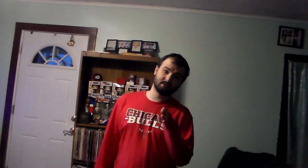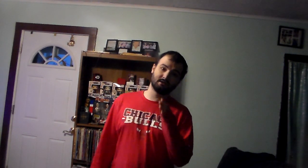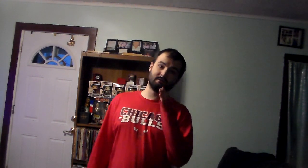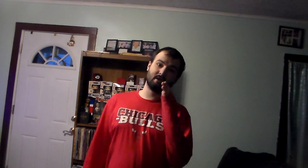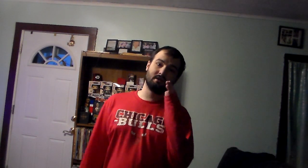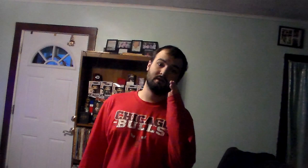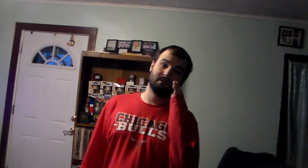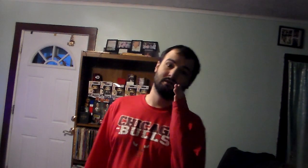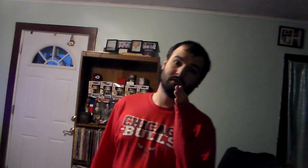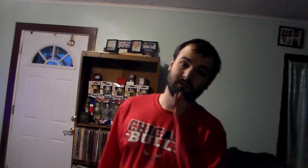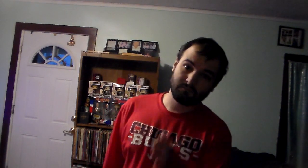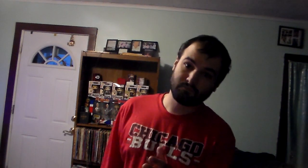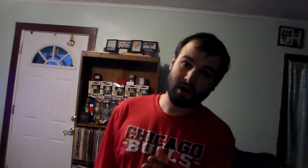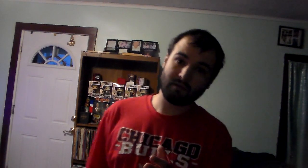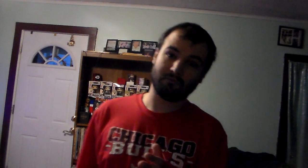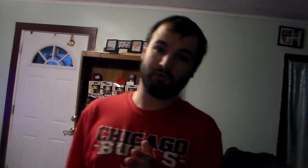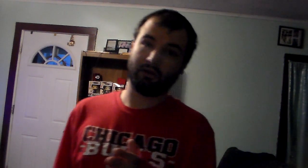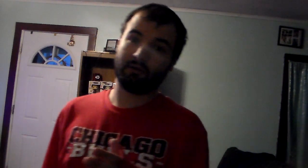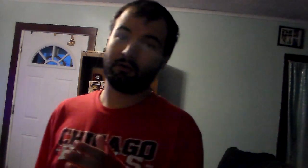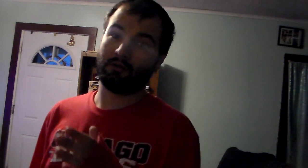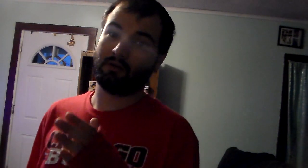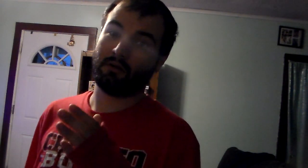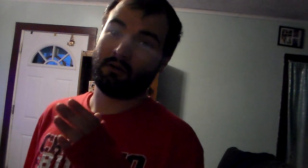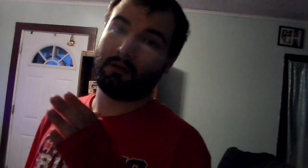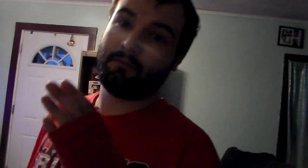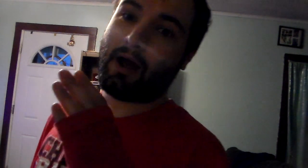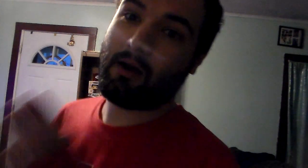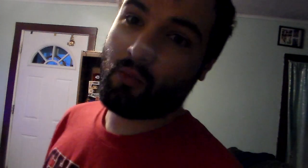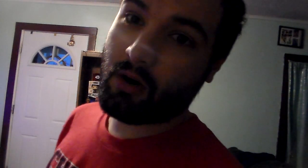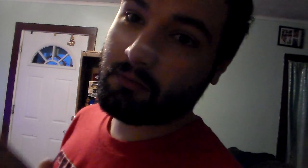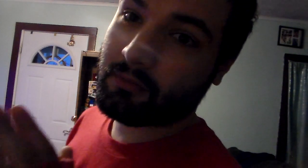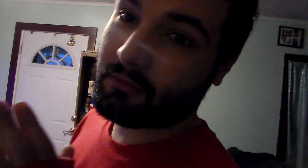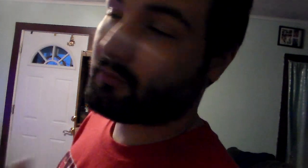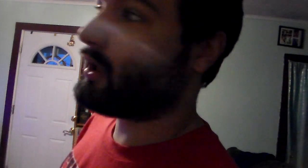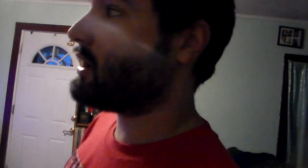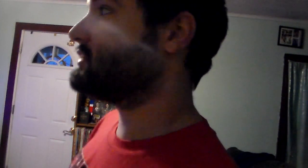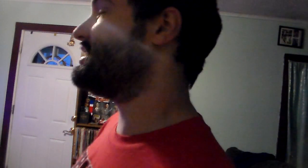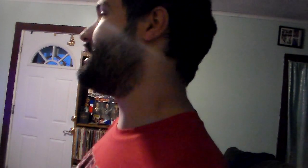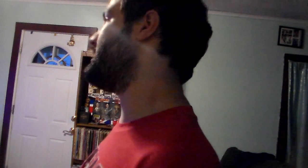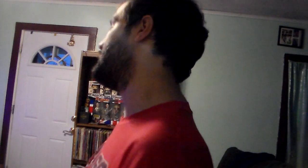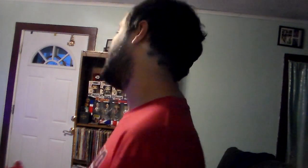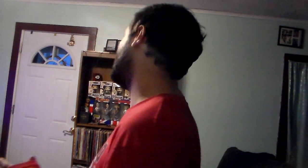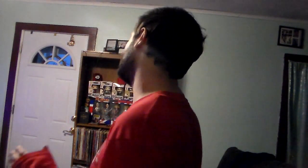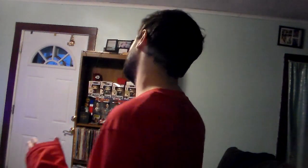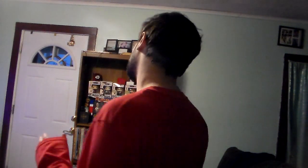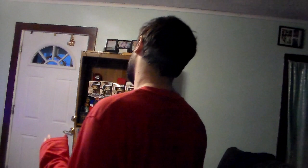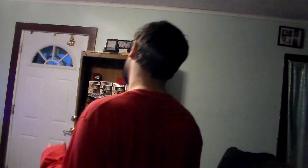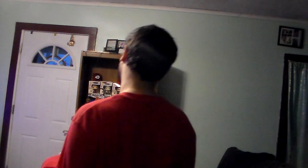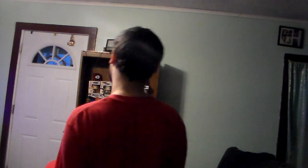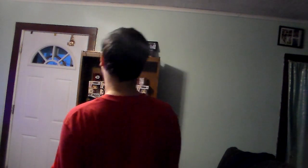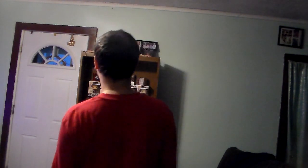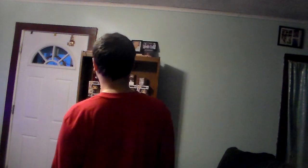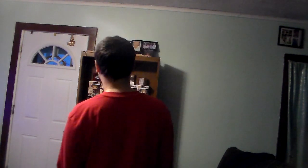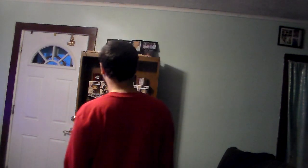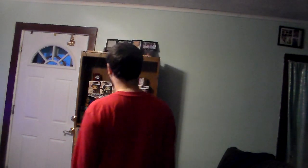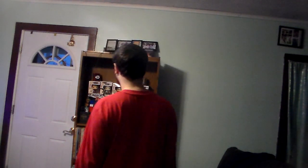Reds on TV probably but I won't guarantee I'm streaming Reds this year